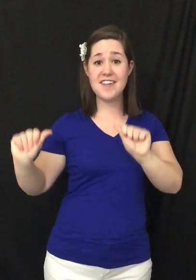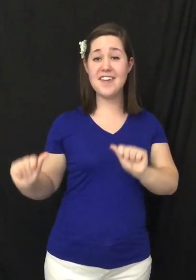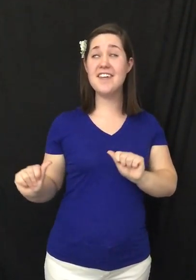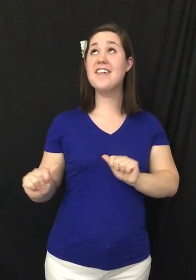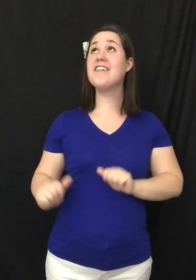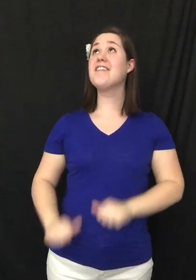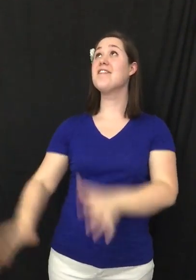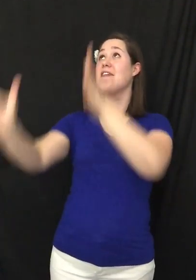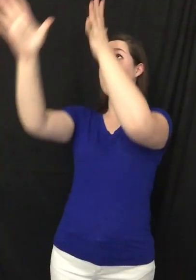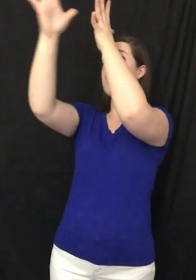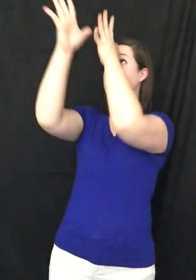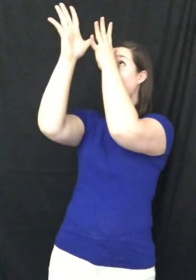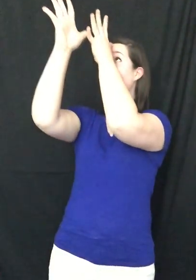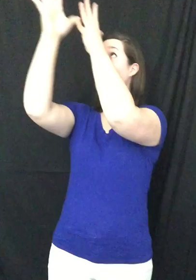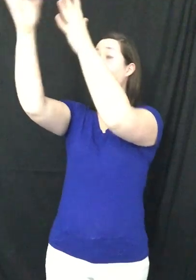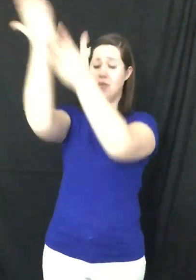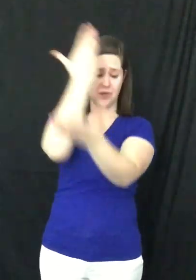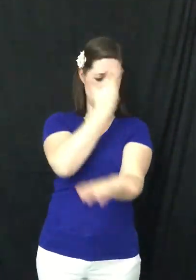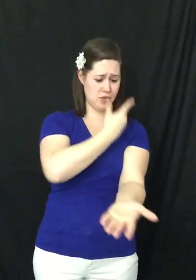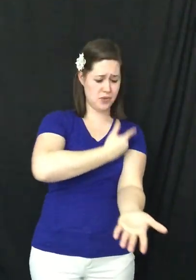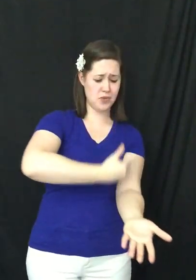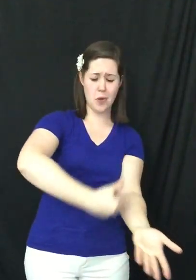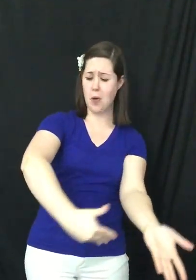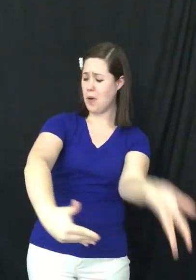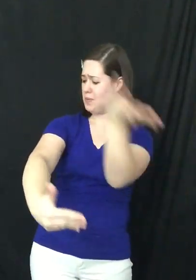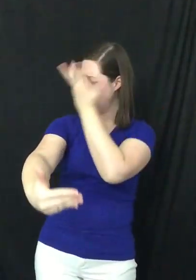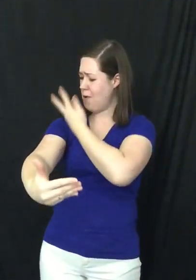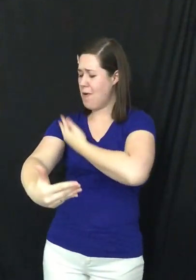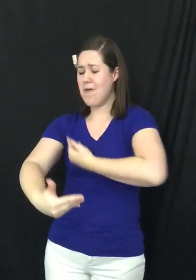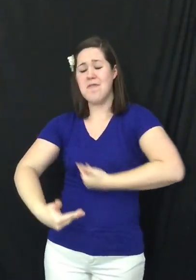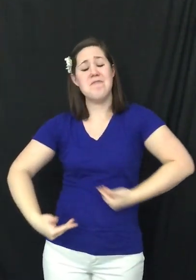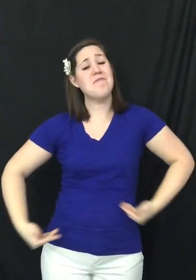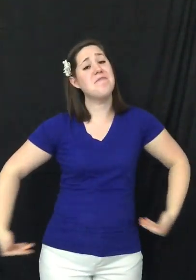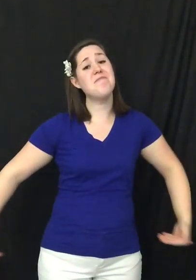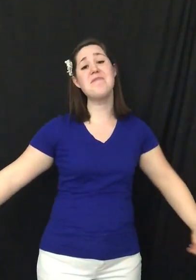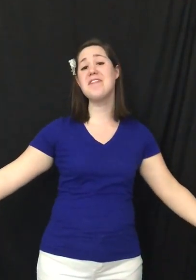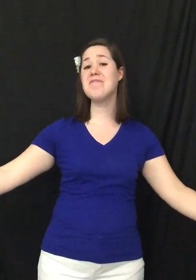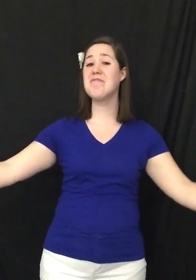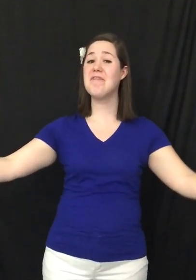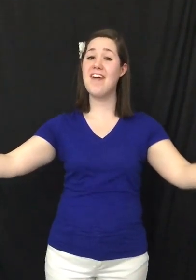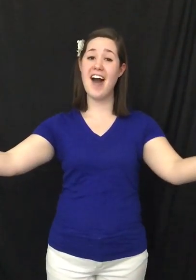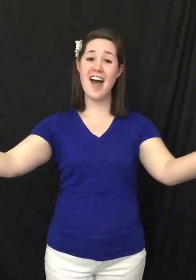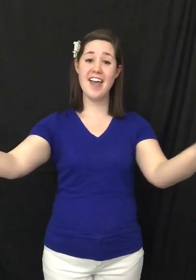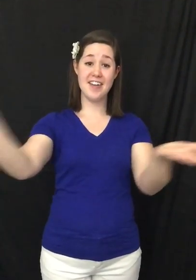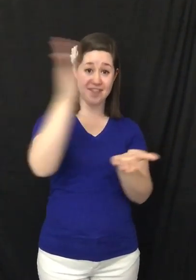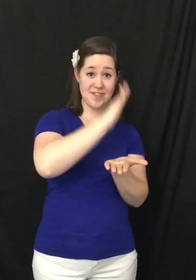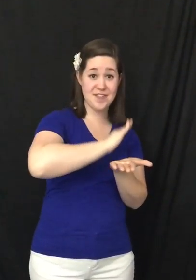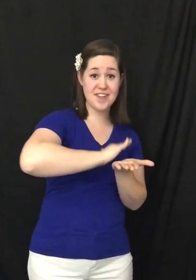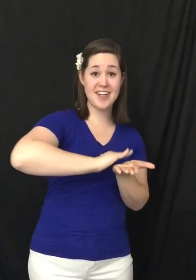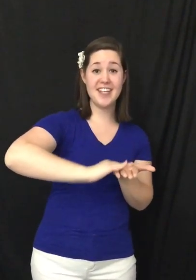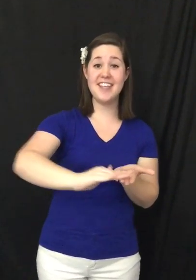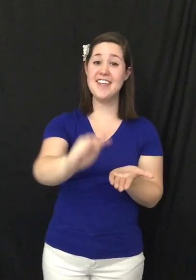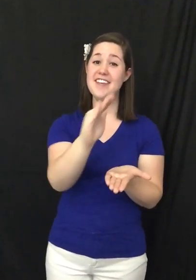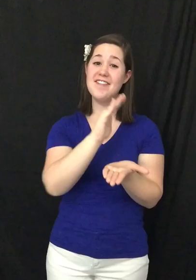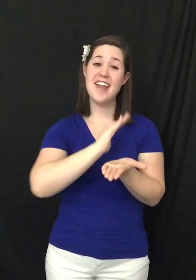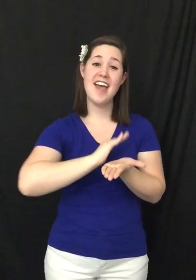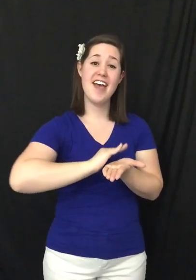The Father's arms are open wide Forgiveness